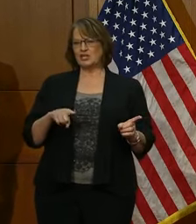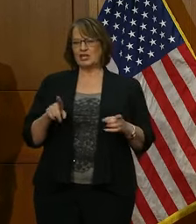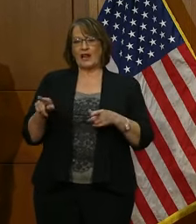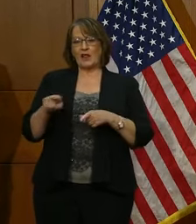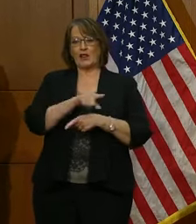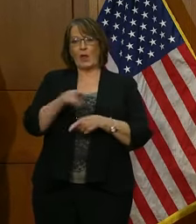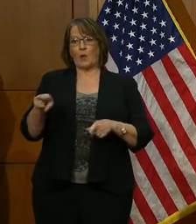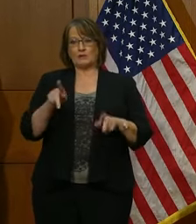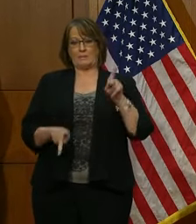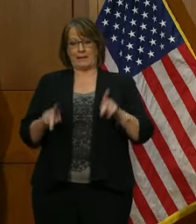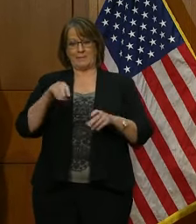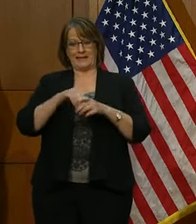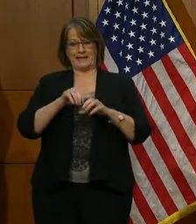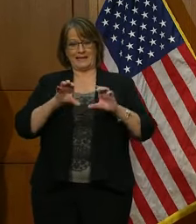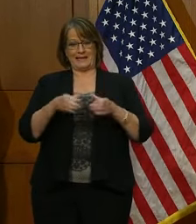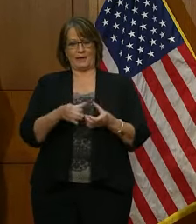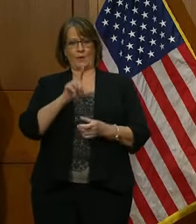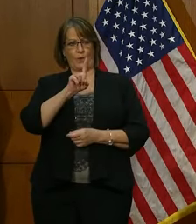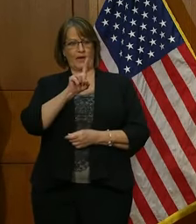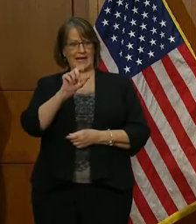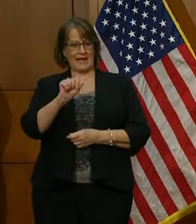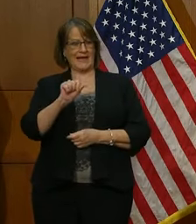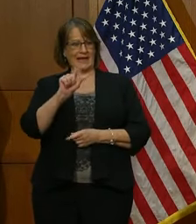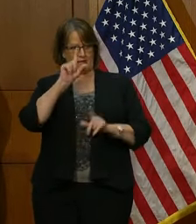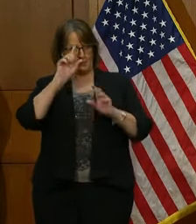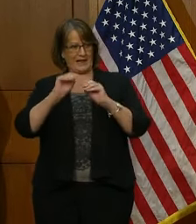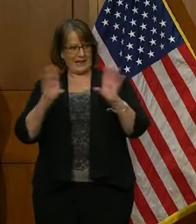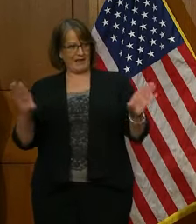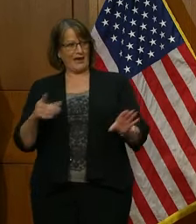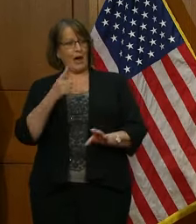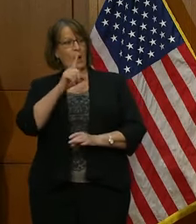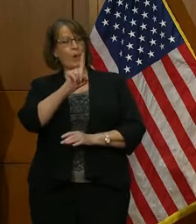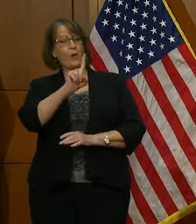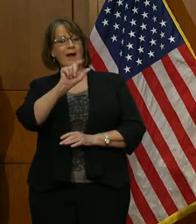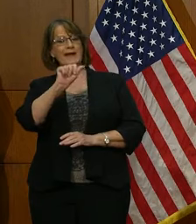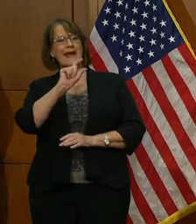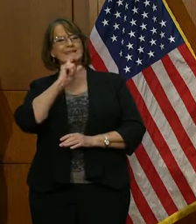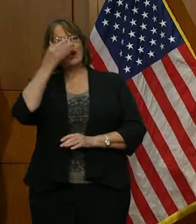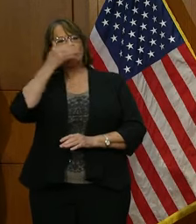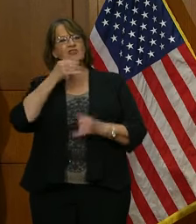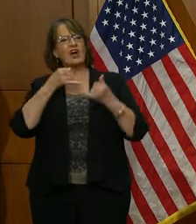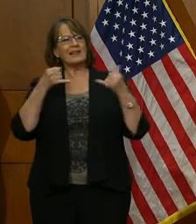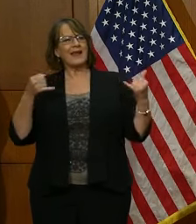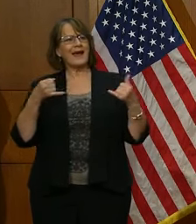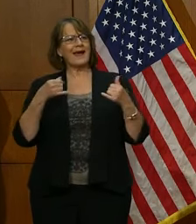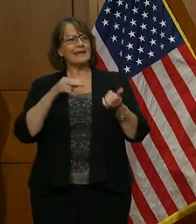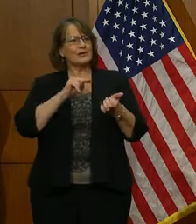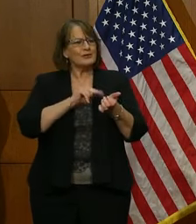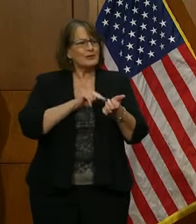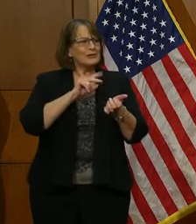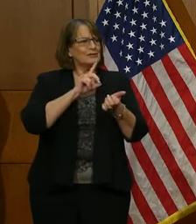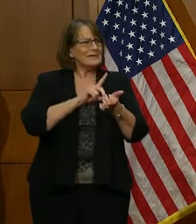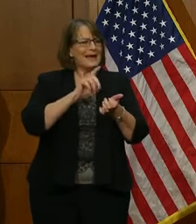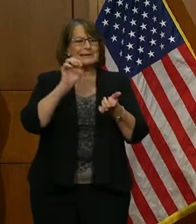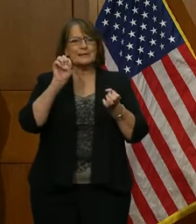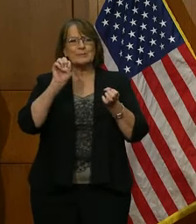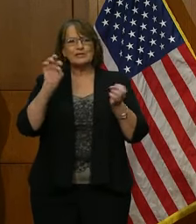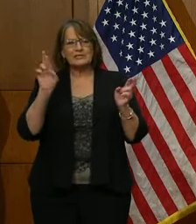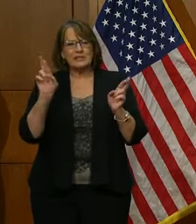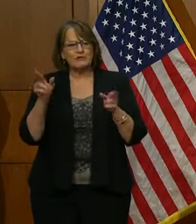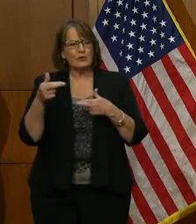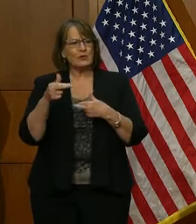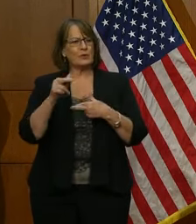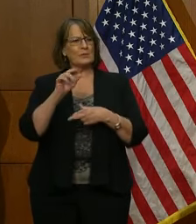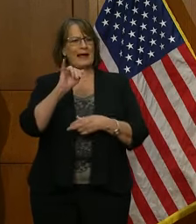that are in 1A. And just to clarify that, 1A are frontline health care workers in our emergency rooms, our ICUs,